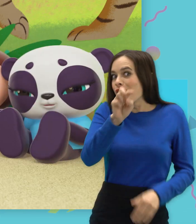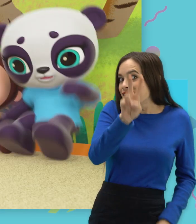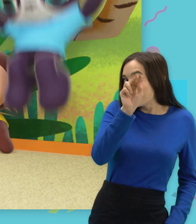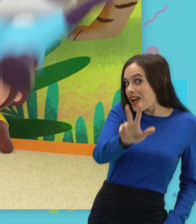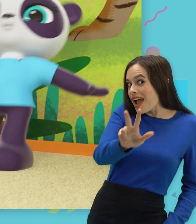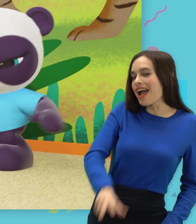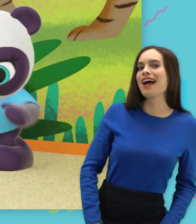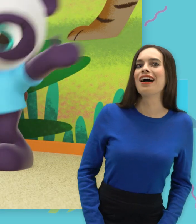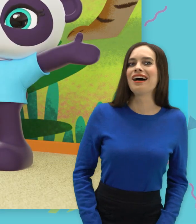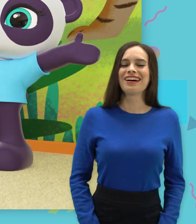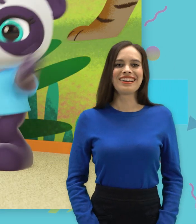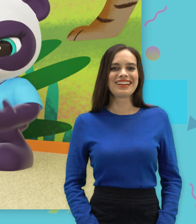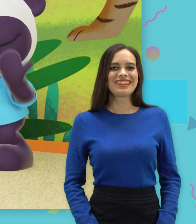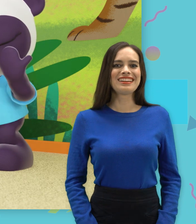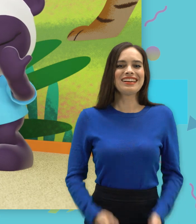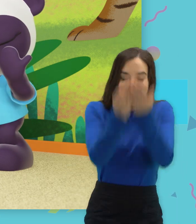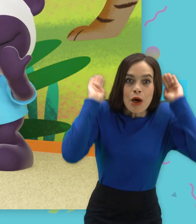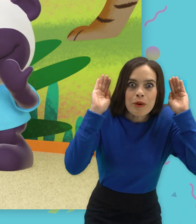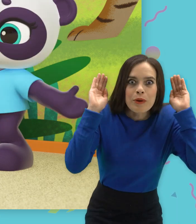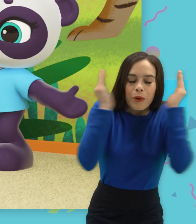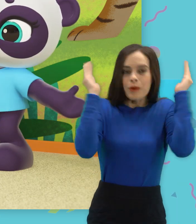One, two, three Peek-a-boo